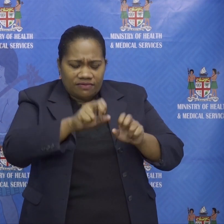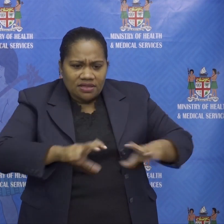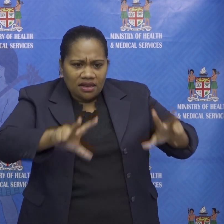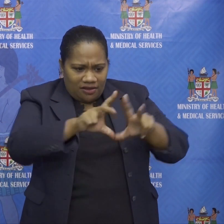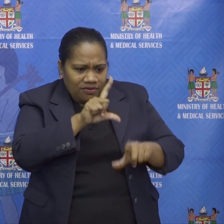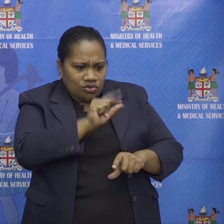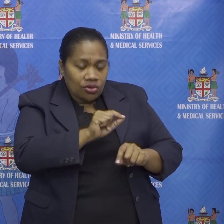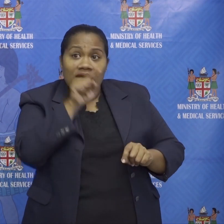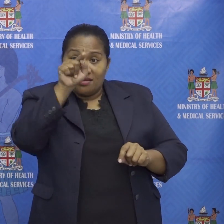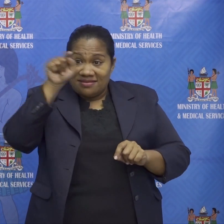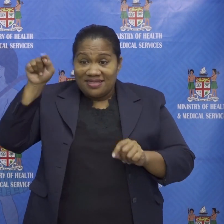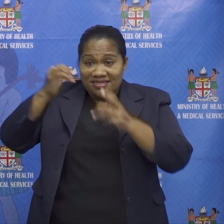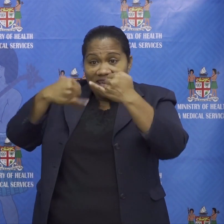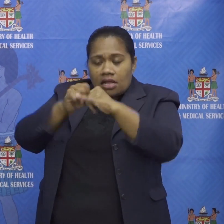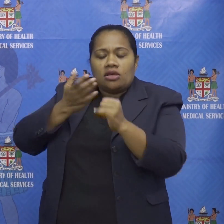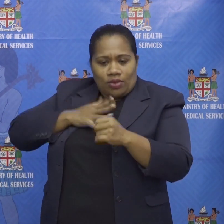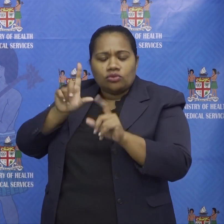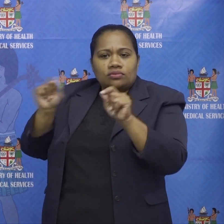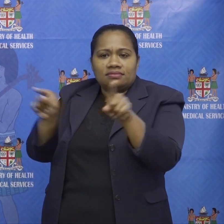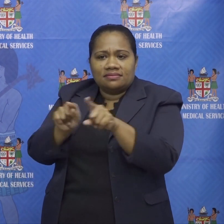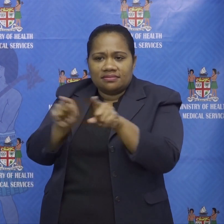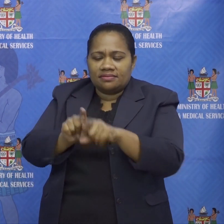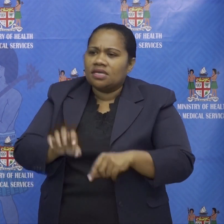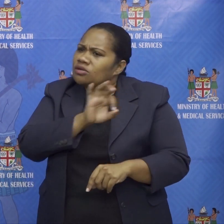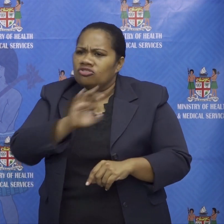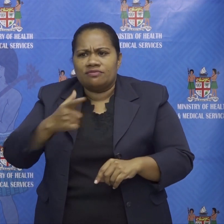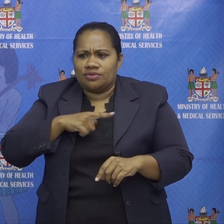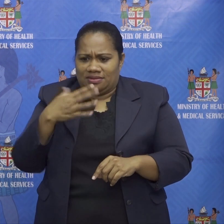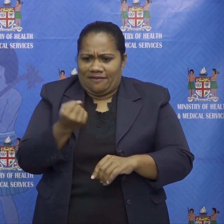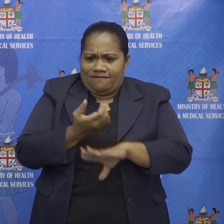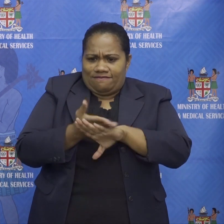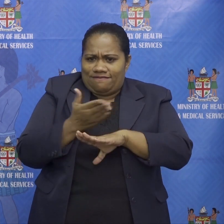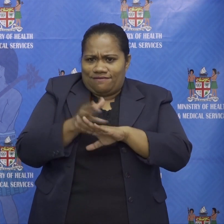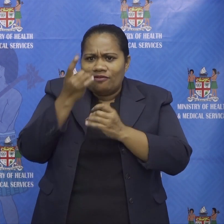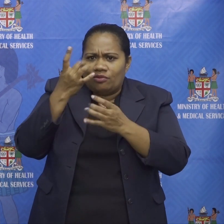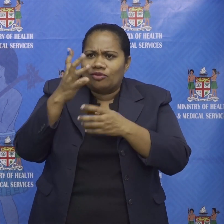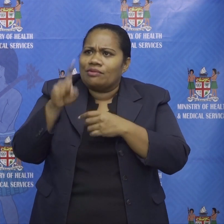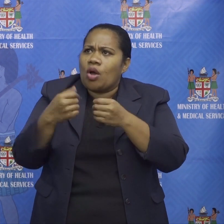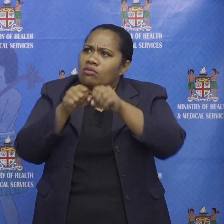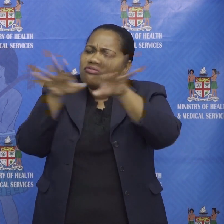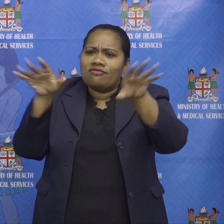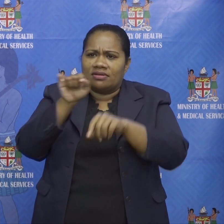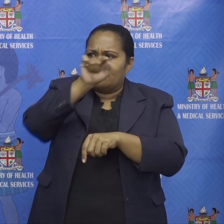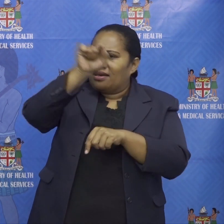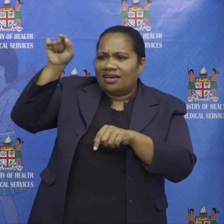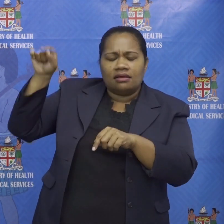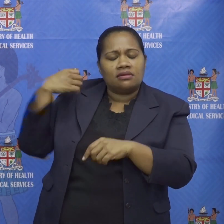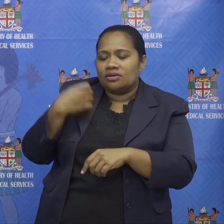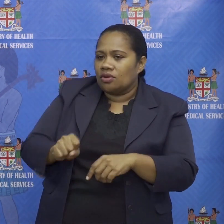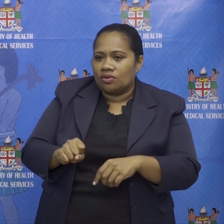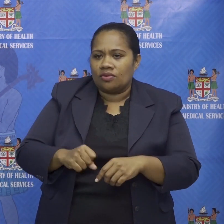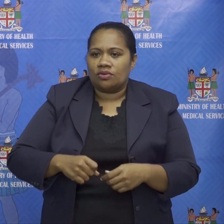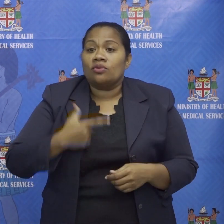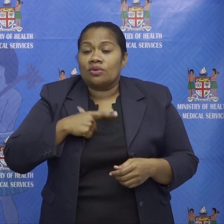and do that there as well so it's not because we have any new information about spread out to those places it's out of an abundance of